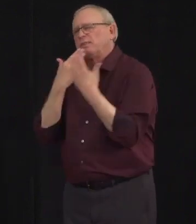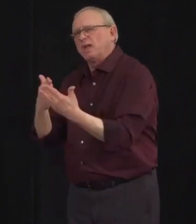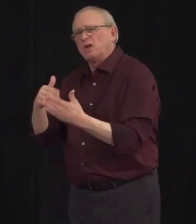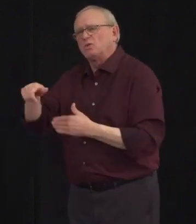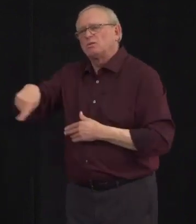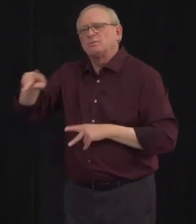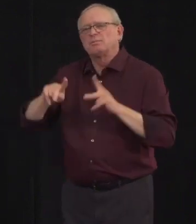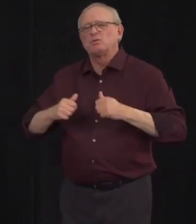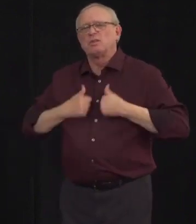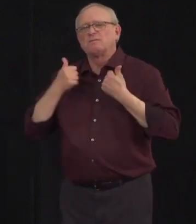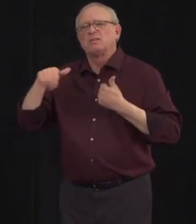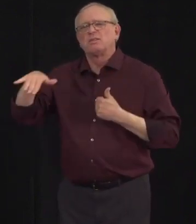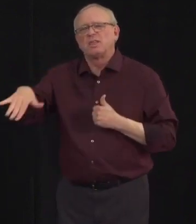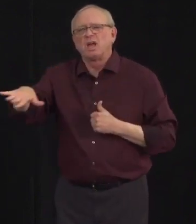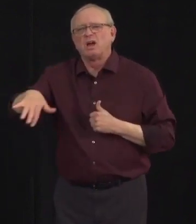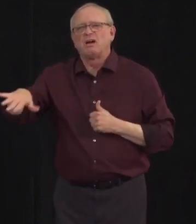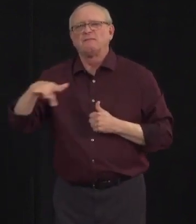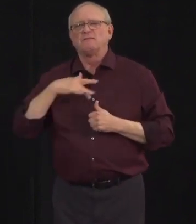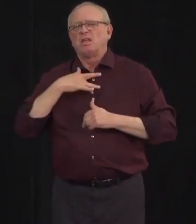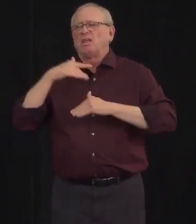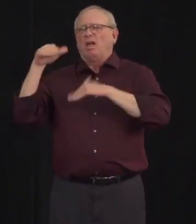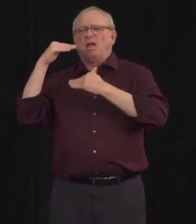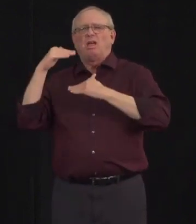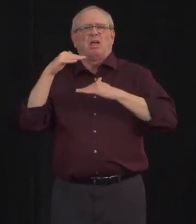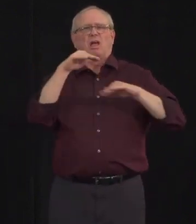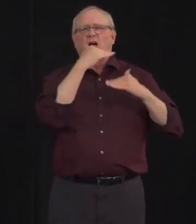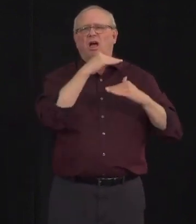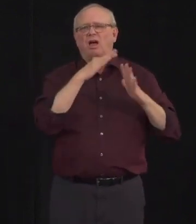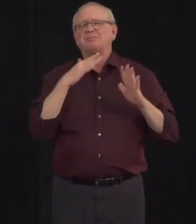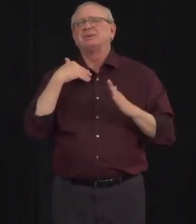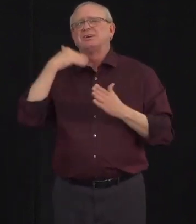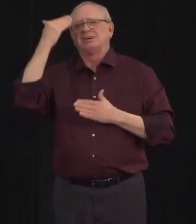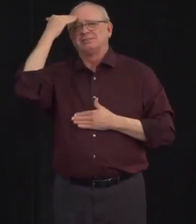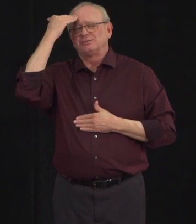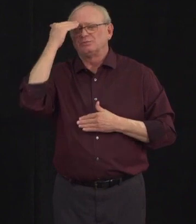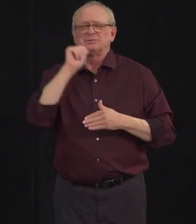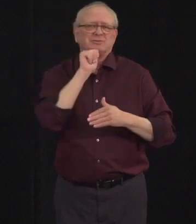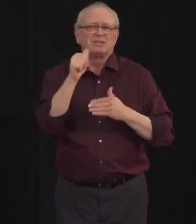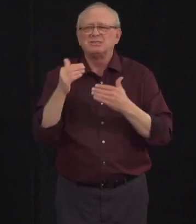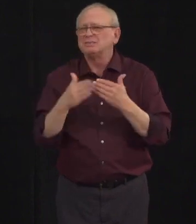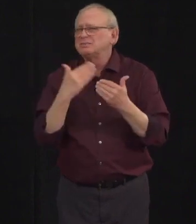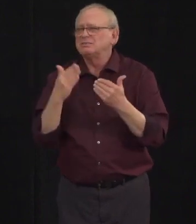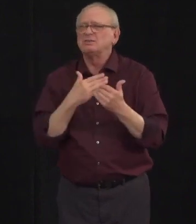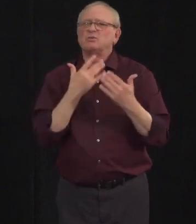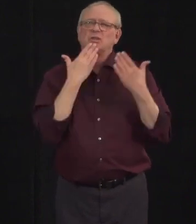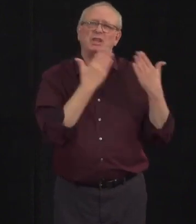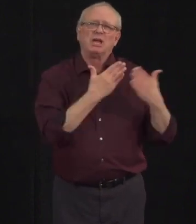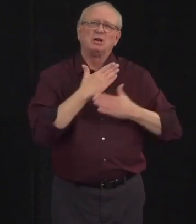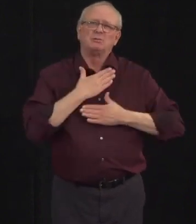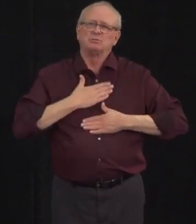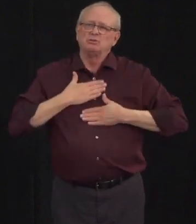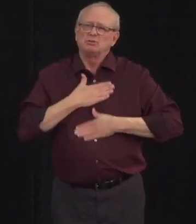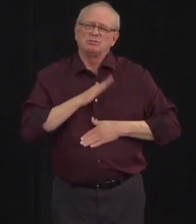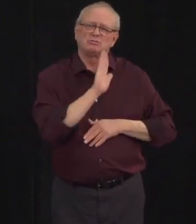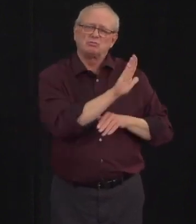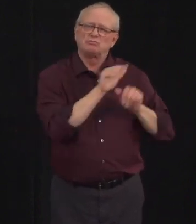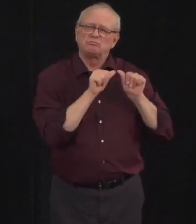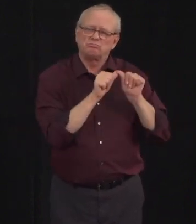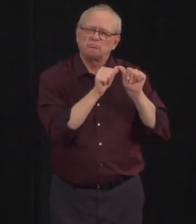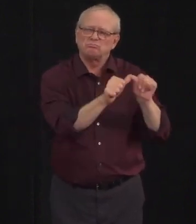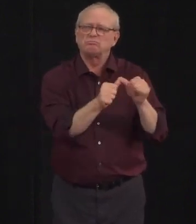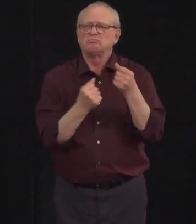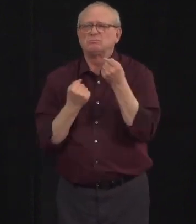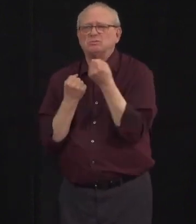We know it has been difficult and we thank you for your ongoing support. Continuing care operators are facing unprecedented